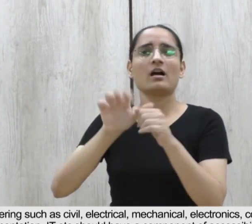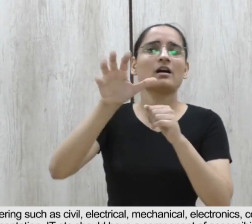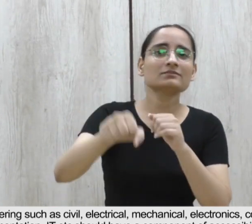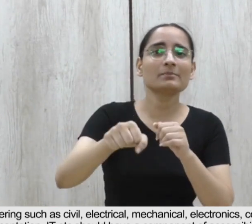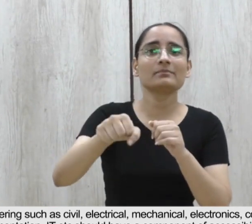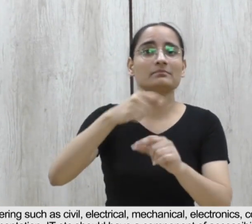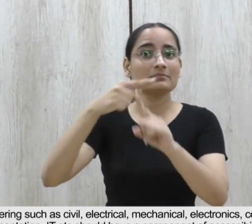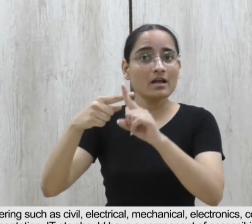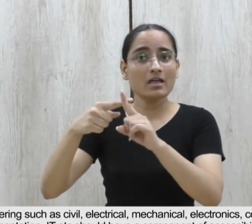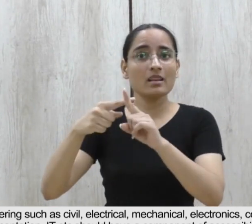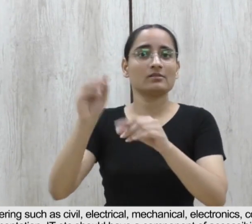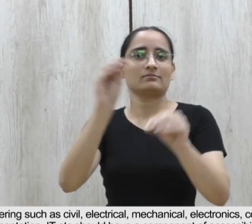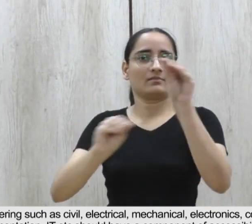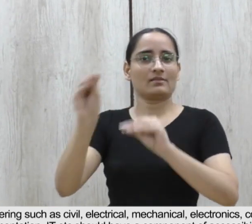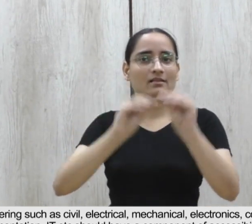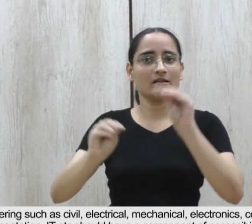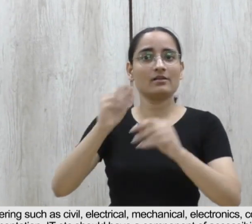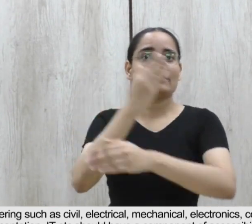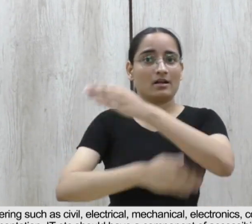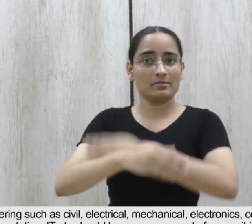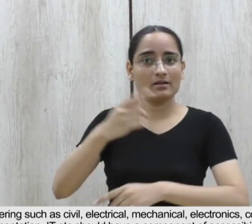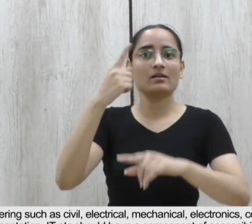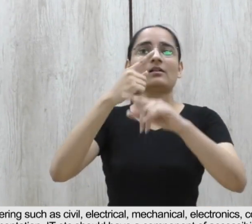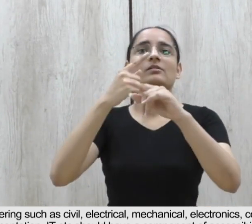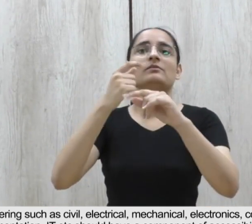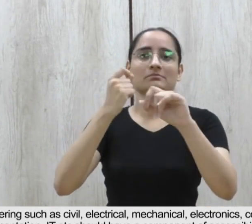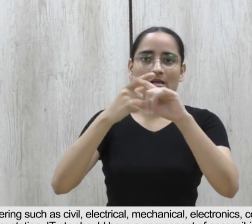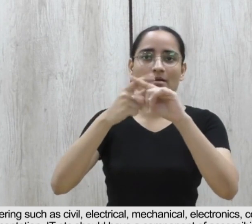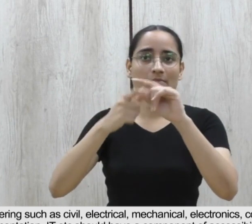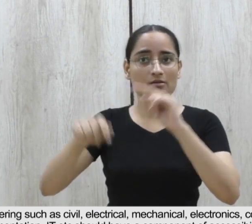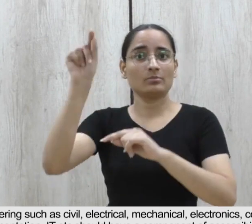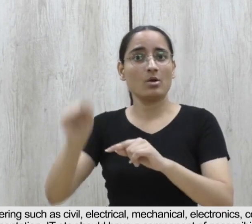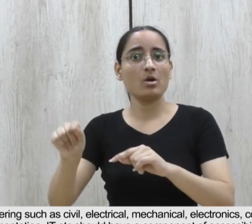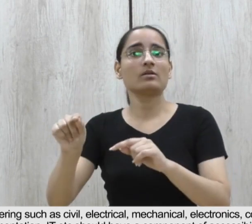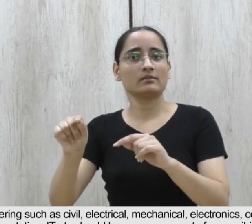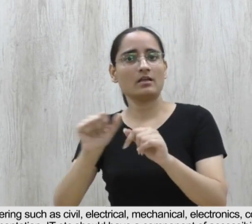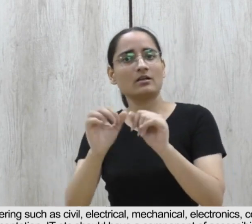should have a component of accessibility and universal design.